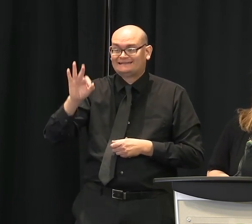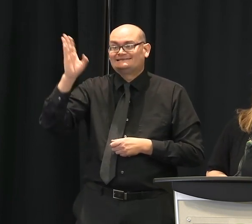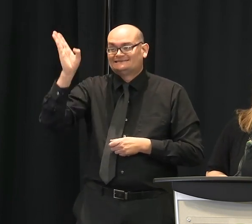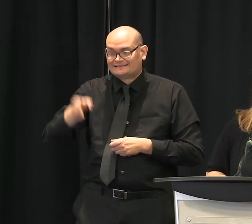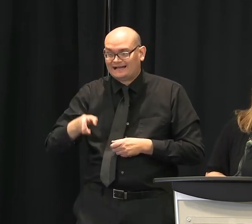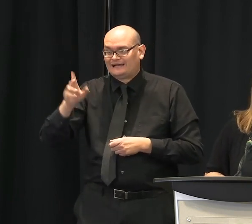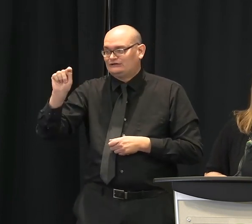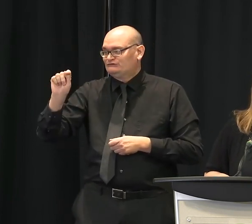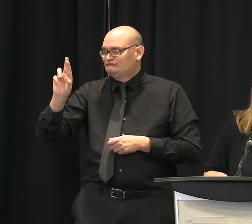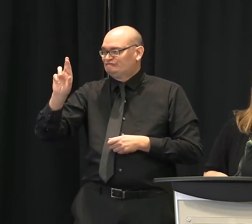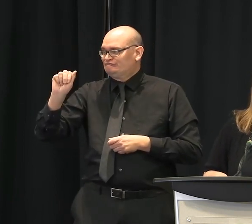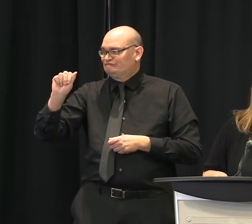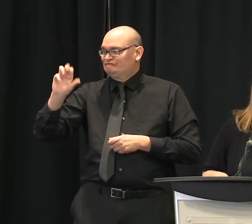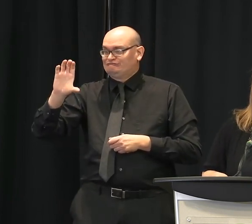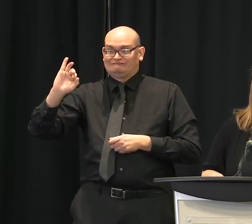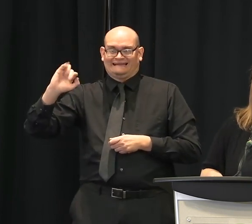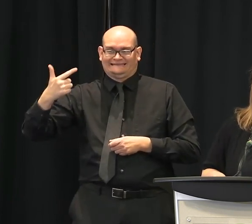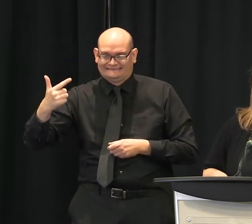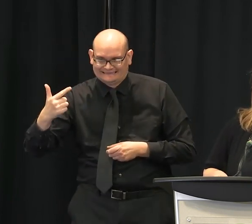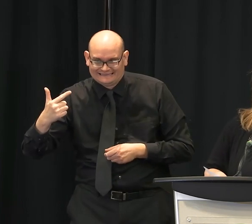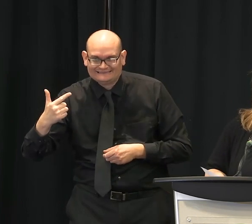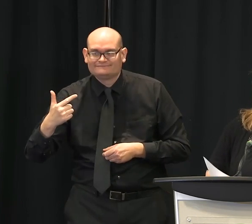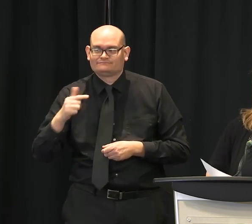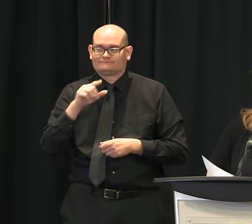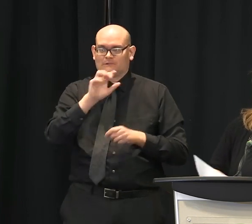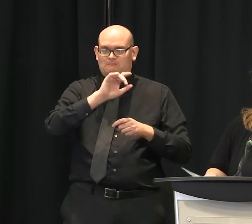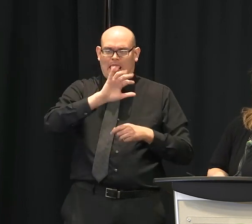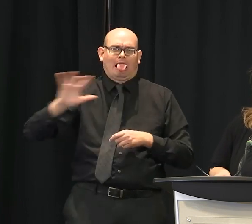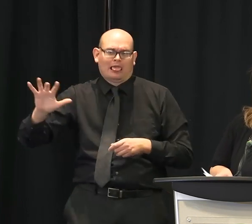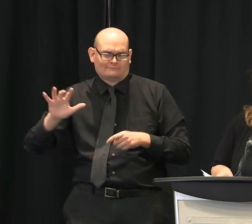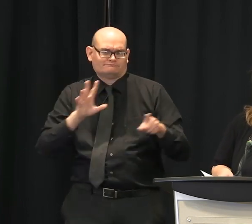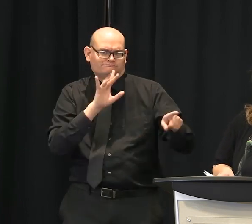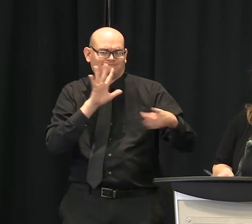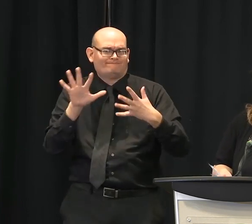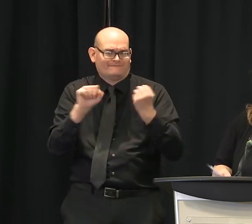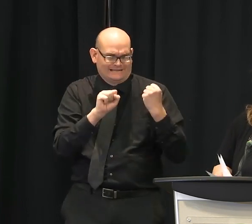want to introduce Jay Merritt, the Greenville County Emergency Manager. Thank you.